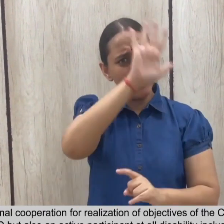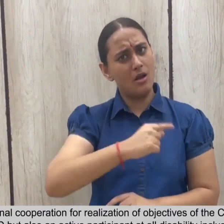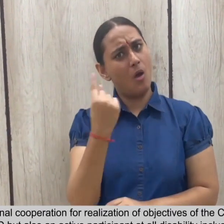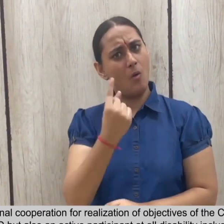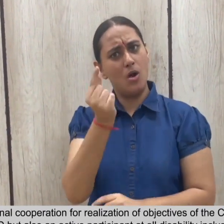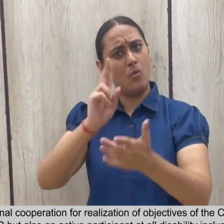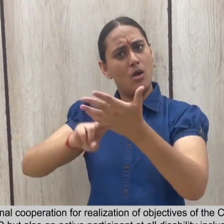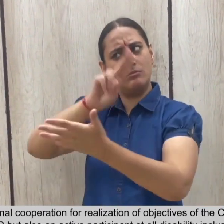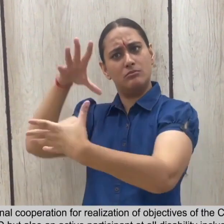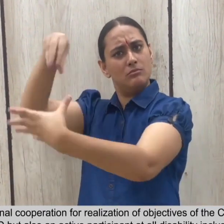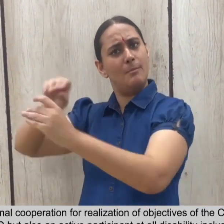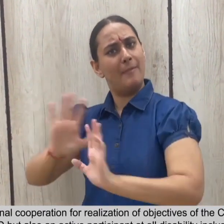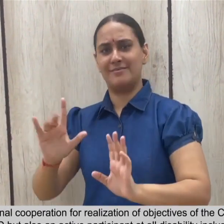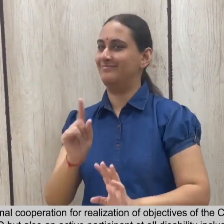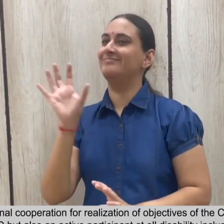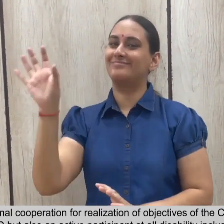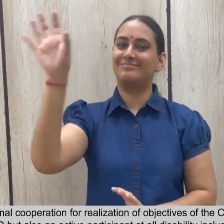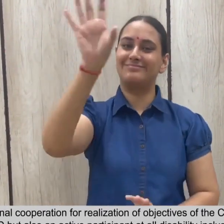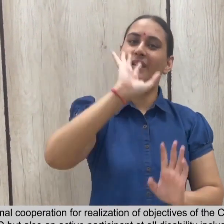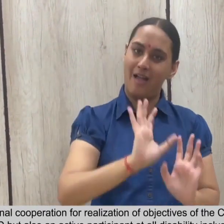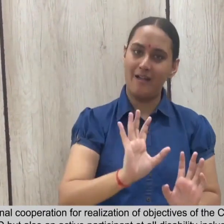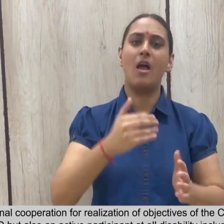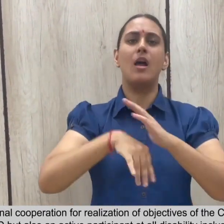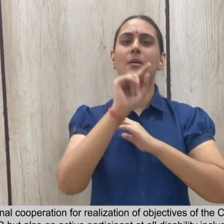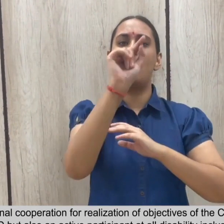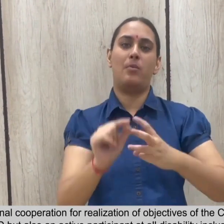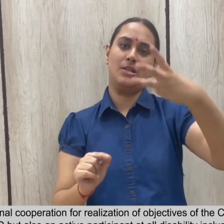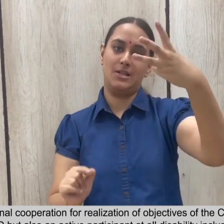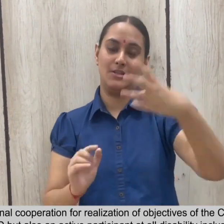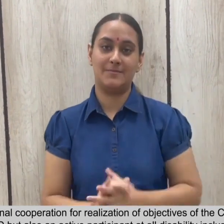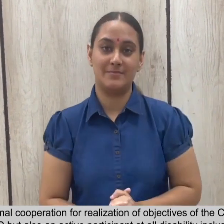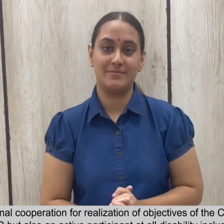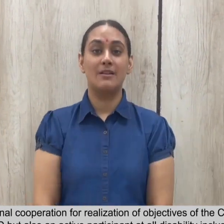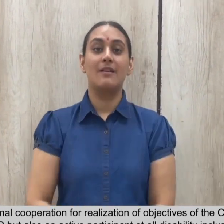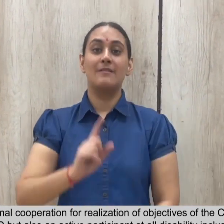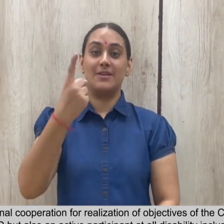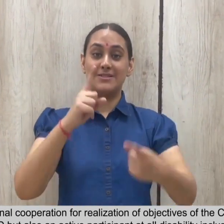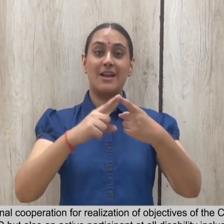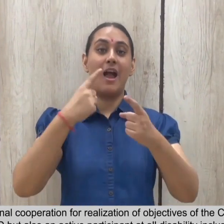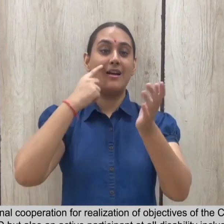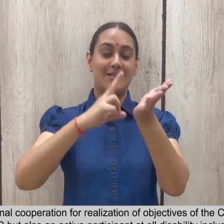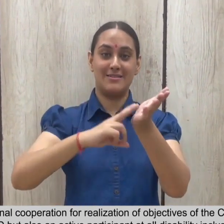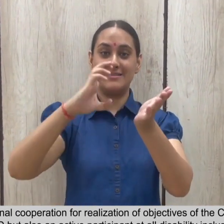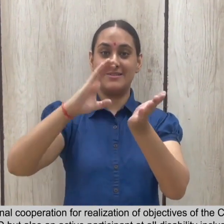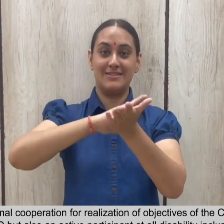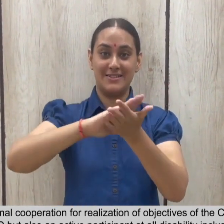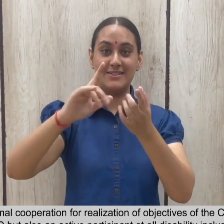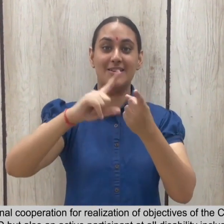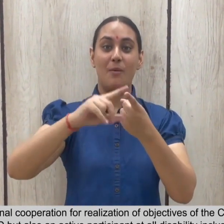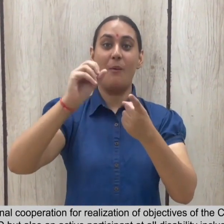international cooperation for realization of objectives of the Convention. India is not only a party of the UNCRPD but also